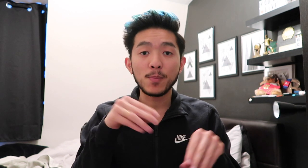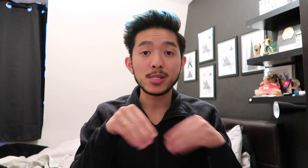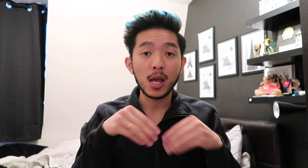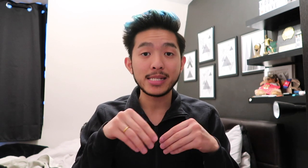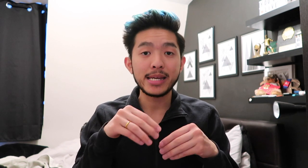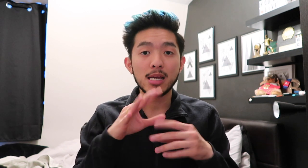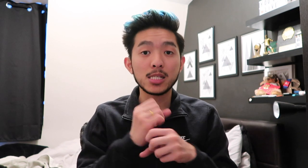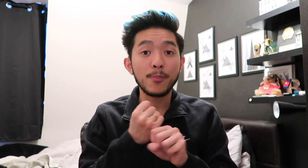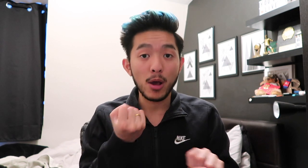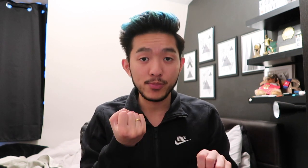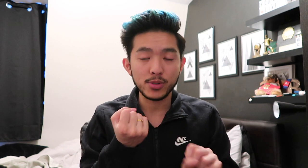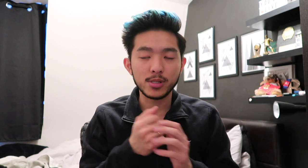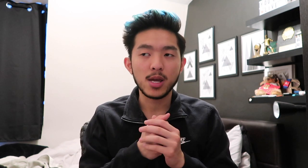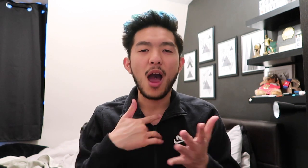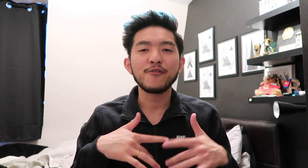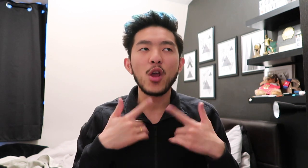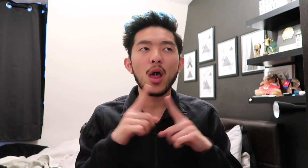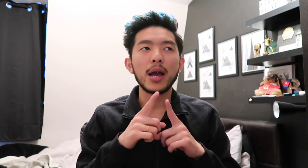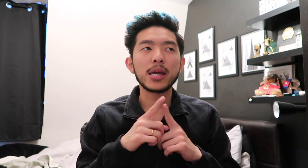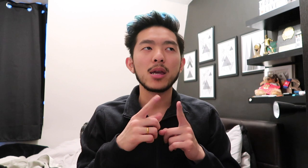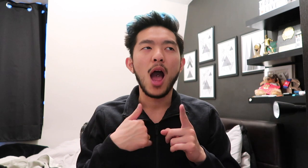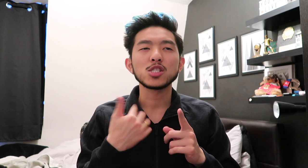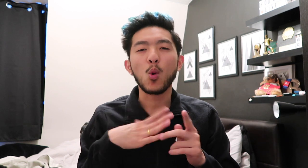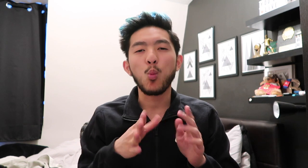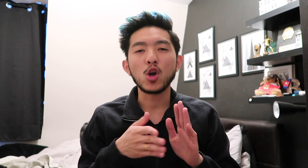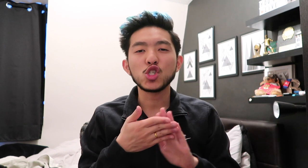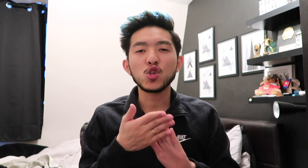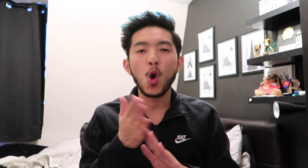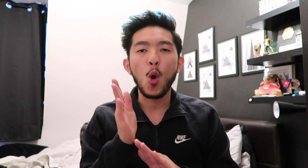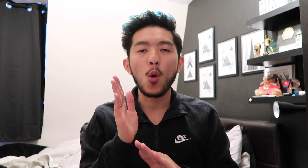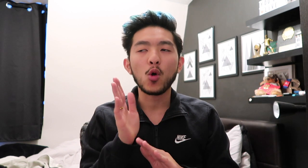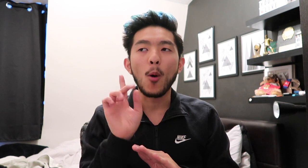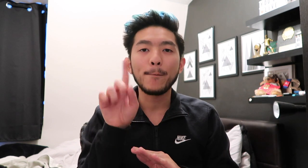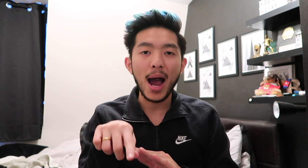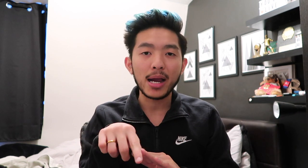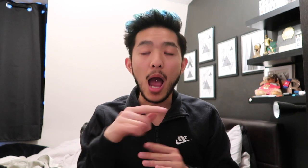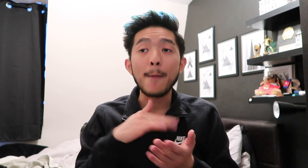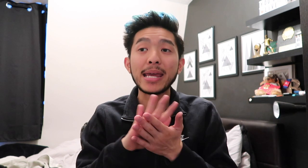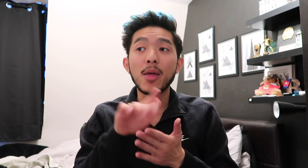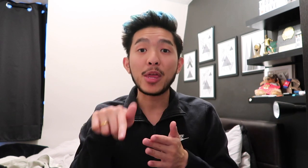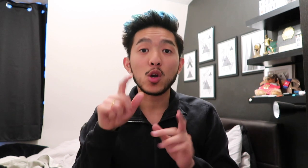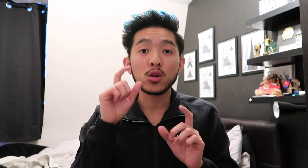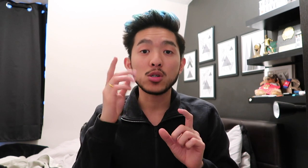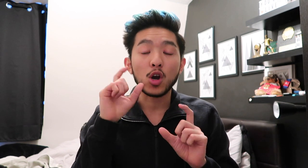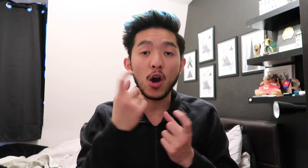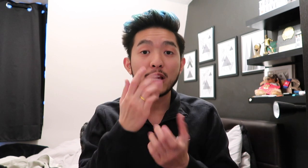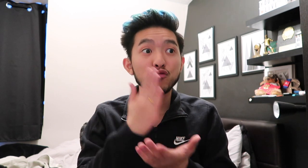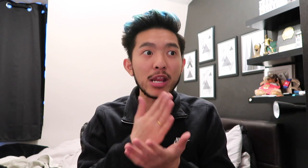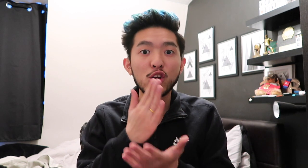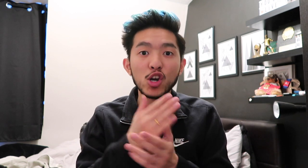of 2019, September. I feel like, I don't want to go back. I mean, this college is really good.